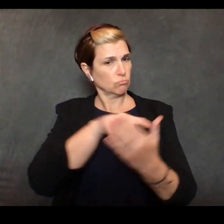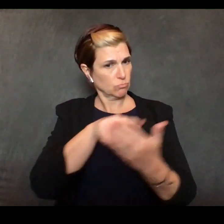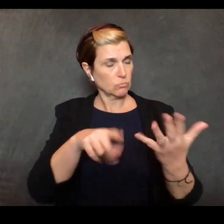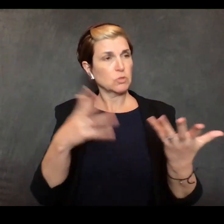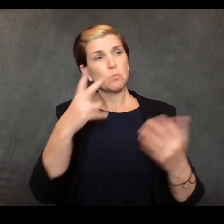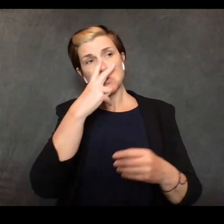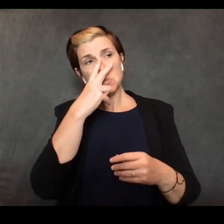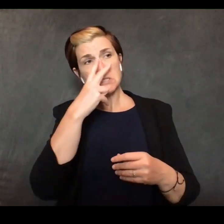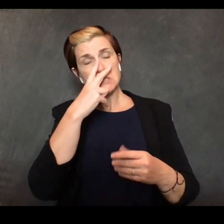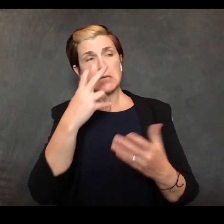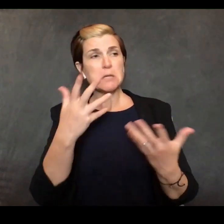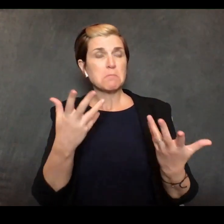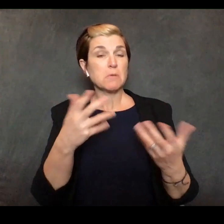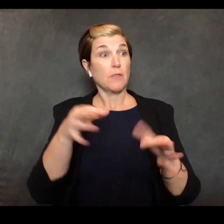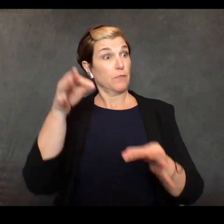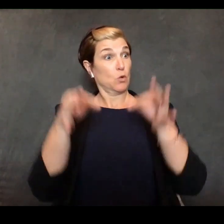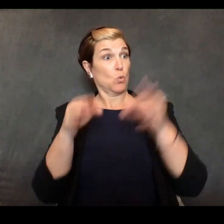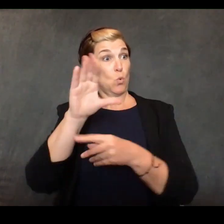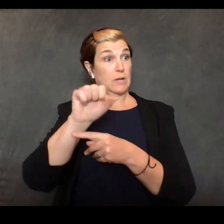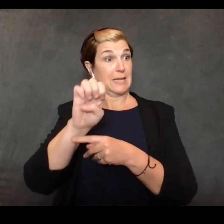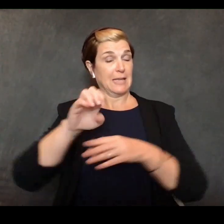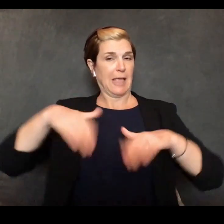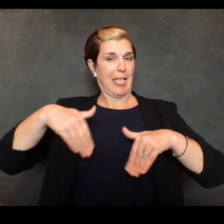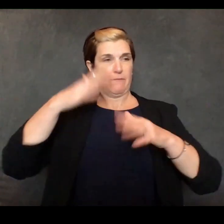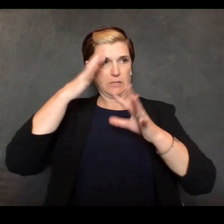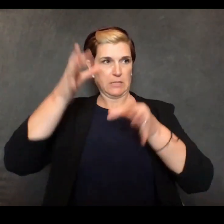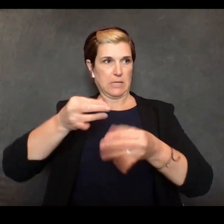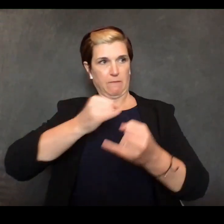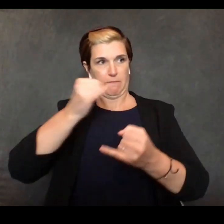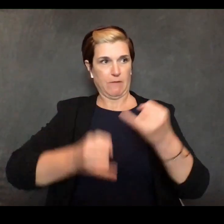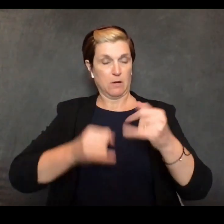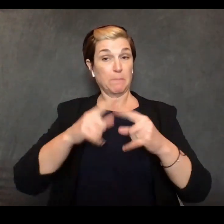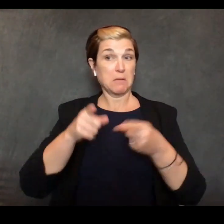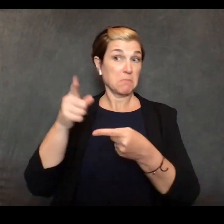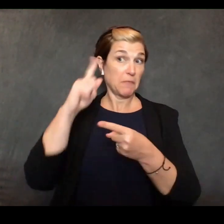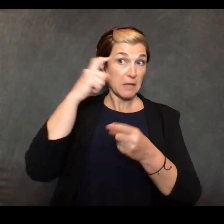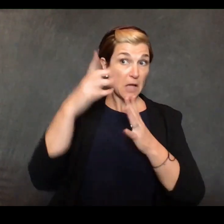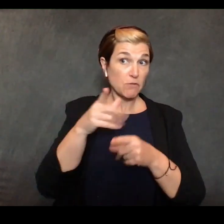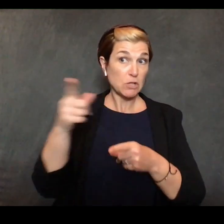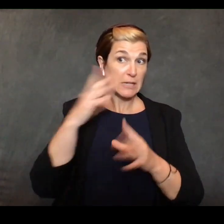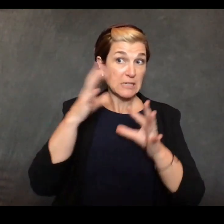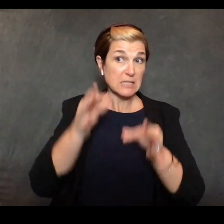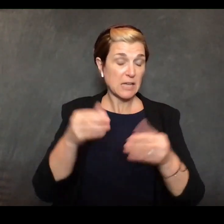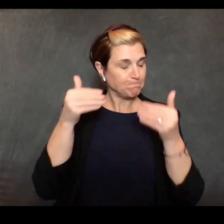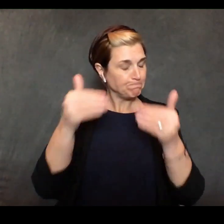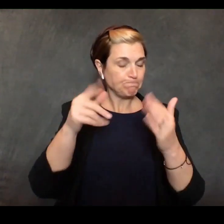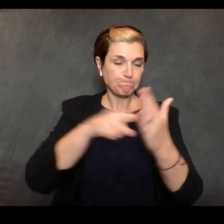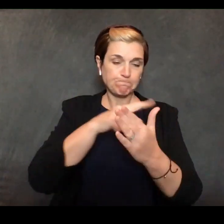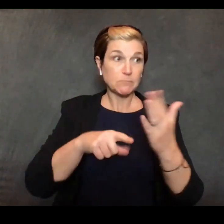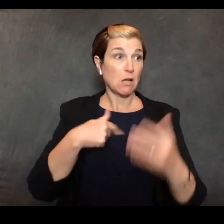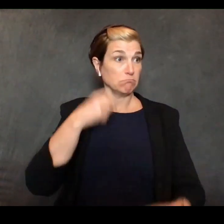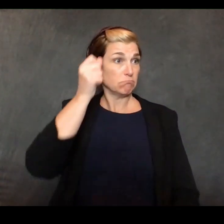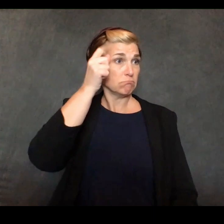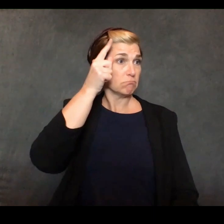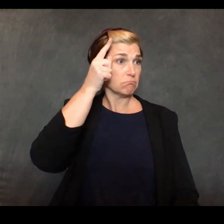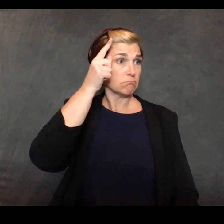fully determined yet uh... but if he called it off i could understand that because you know he's definitely somebody that knows what he's doing